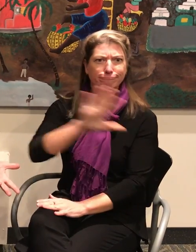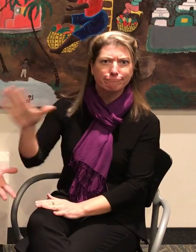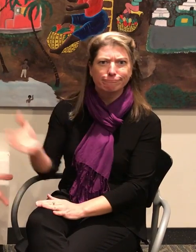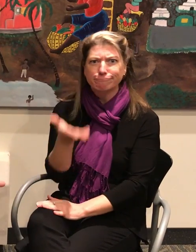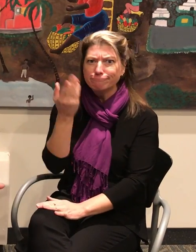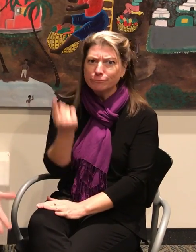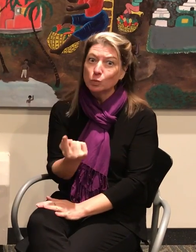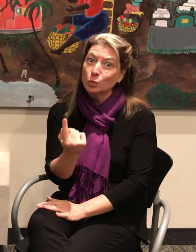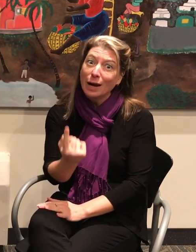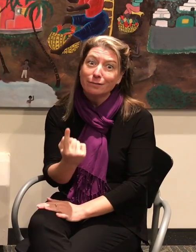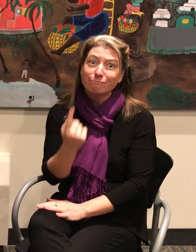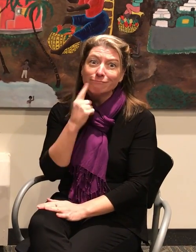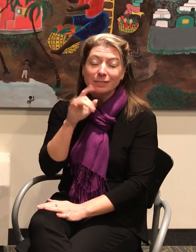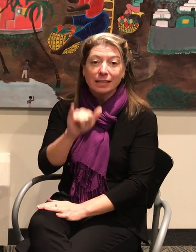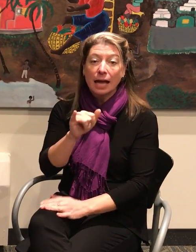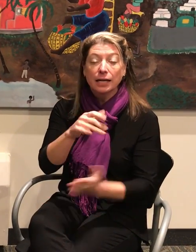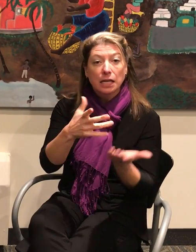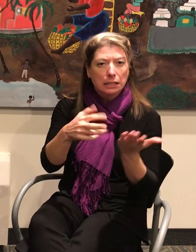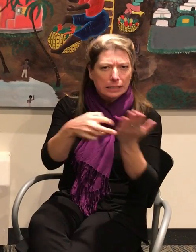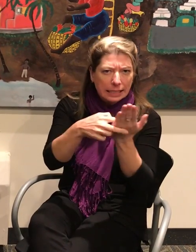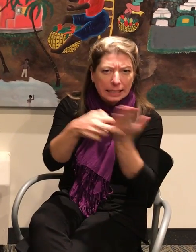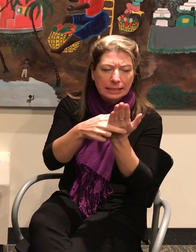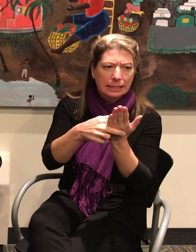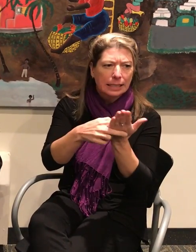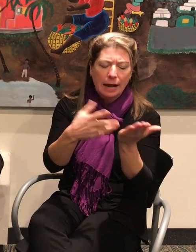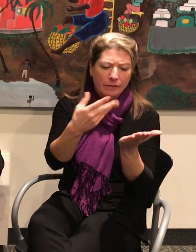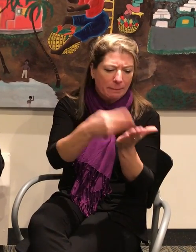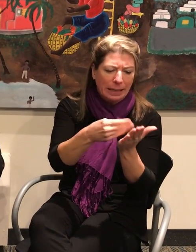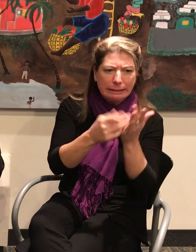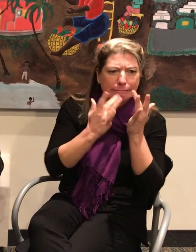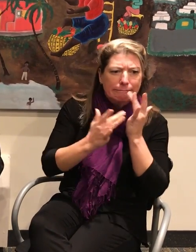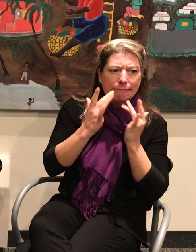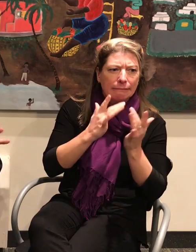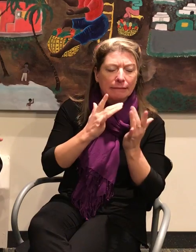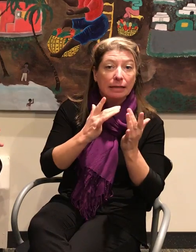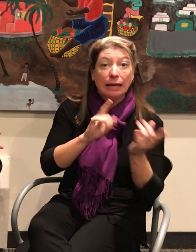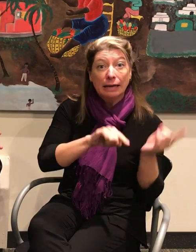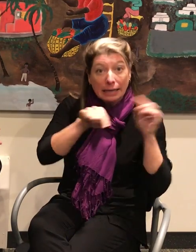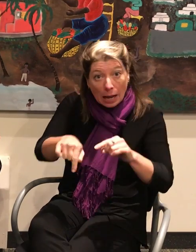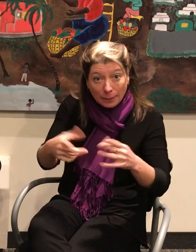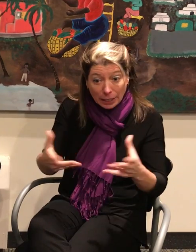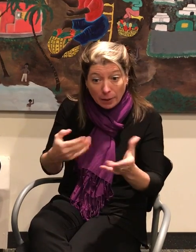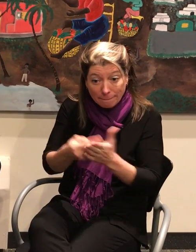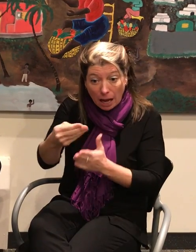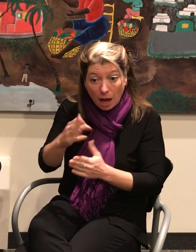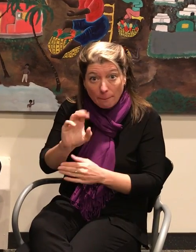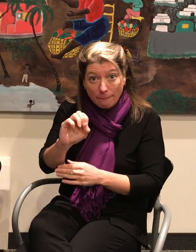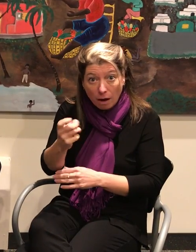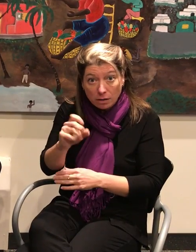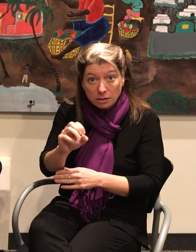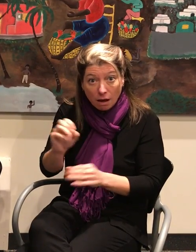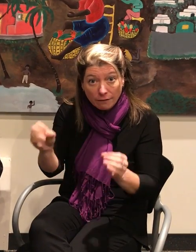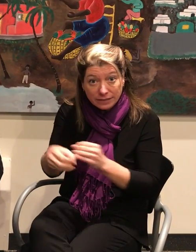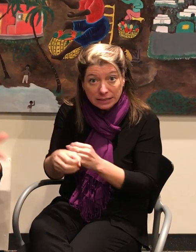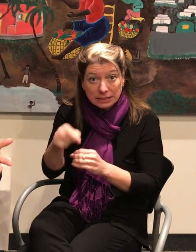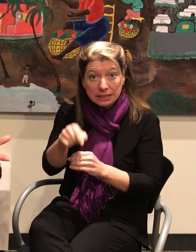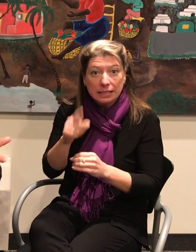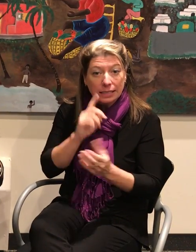you come on down all about 25% of all of our tickets are pay what you can so you can come down